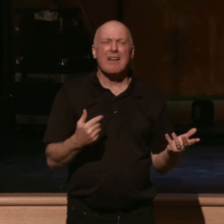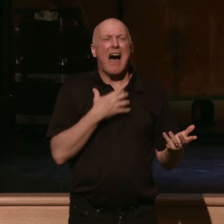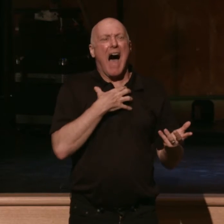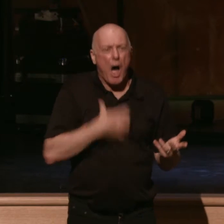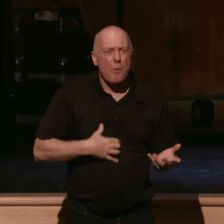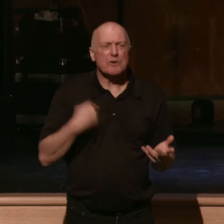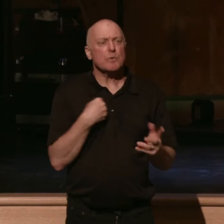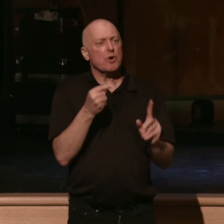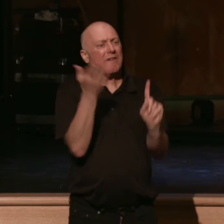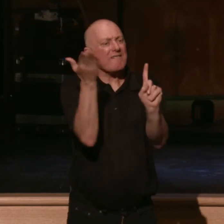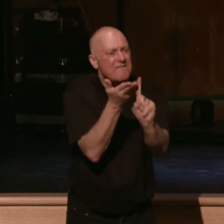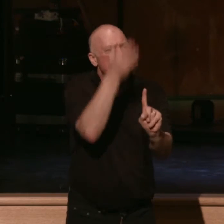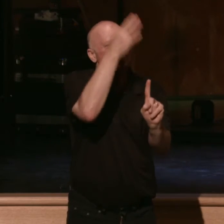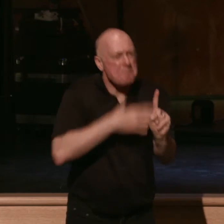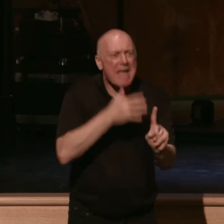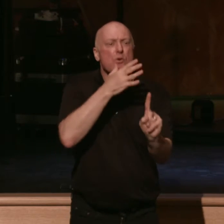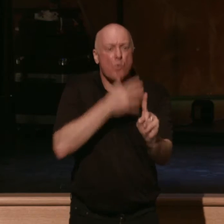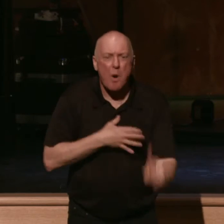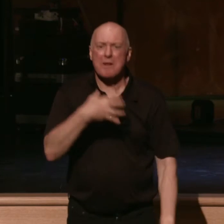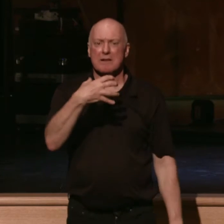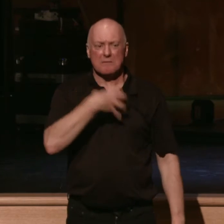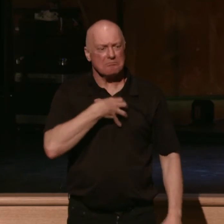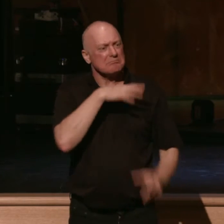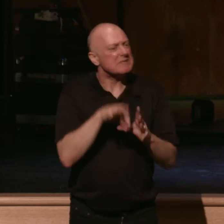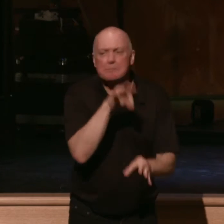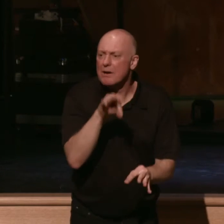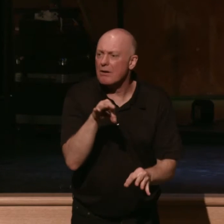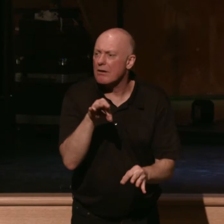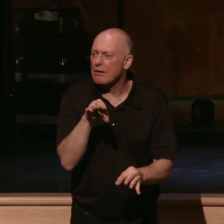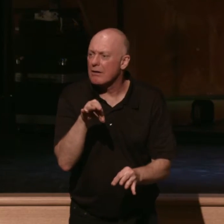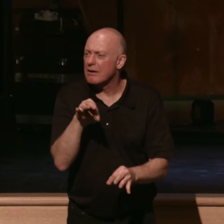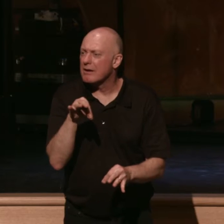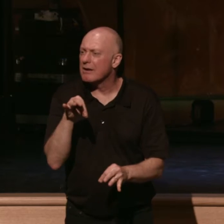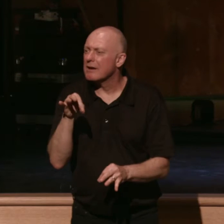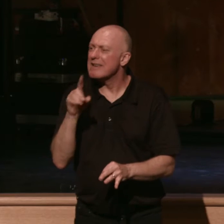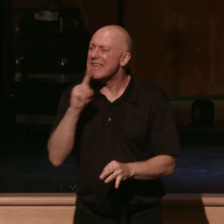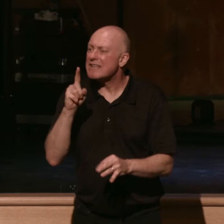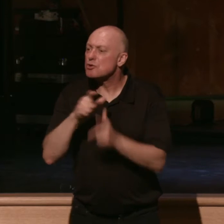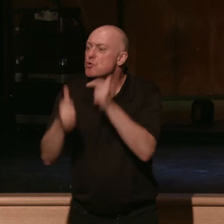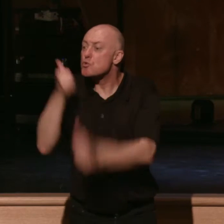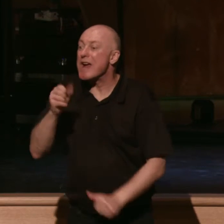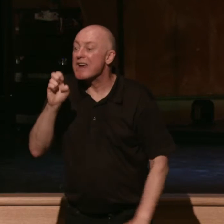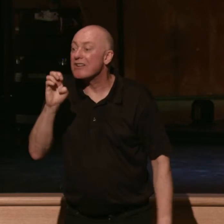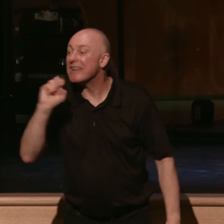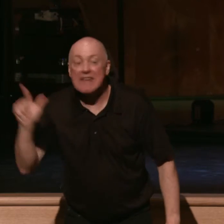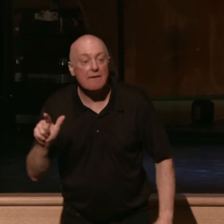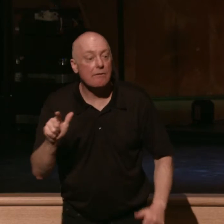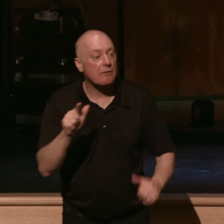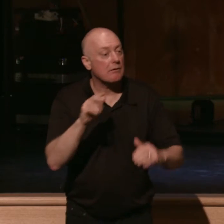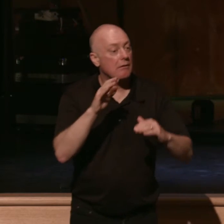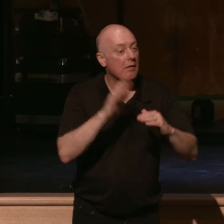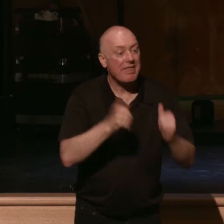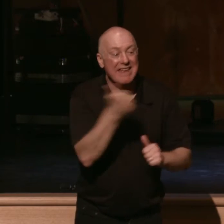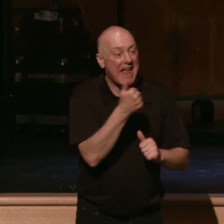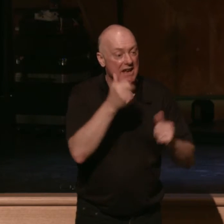men and women that a murmuring spirit is a greater evil than any affliction, whatever the affliction.